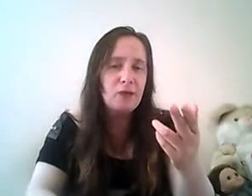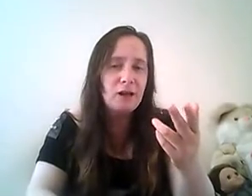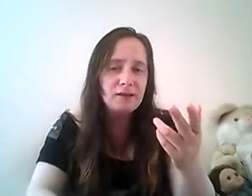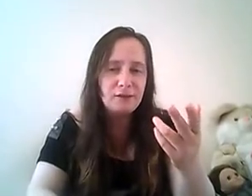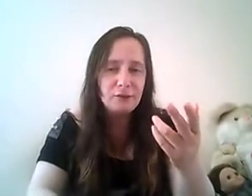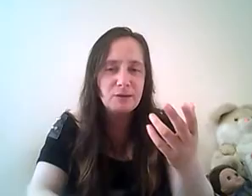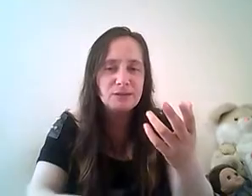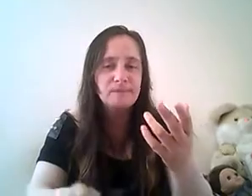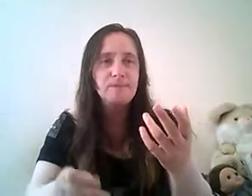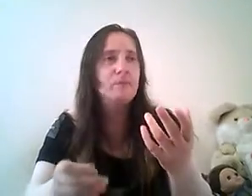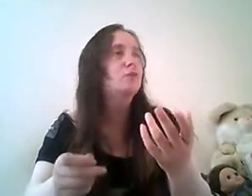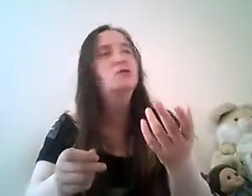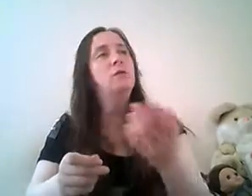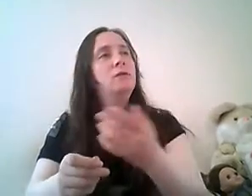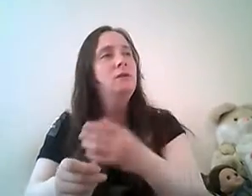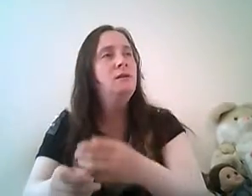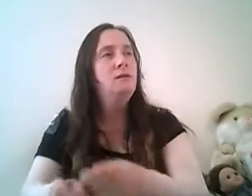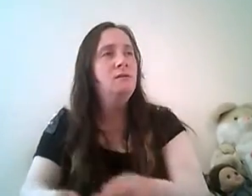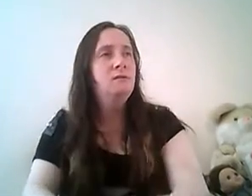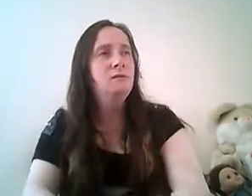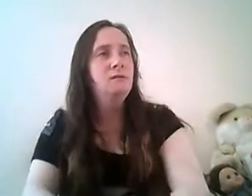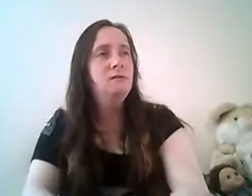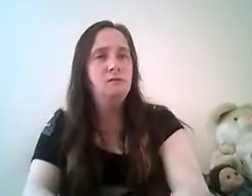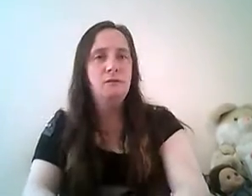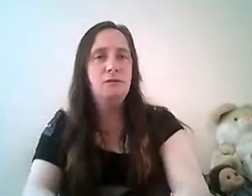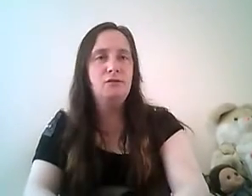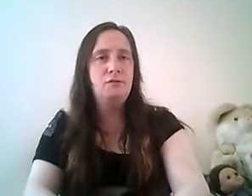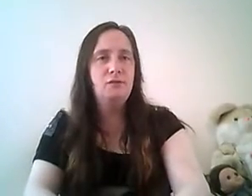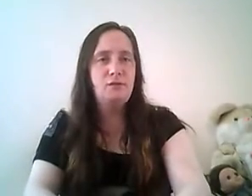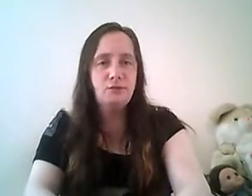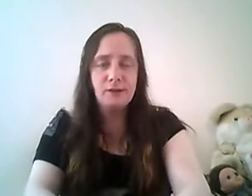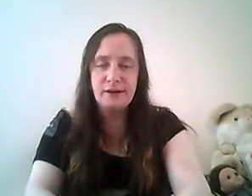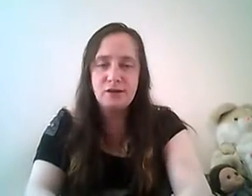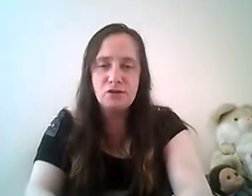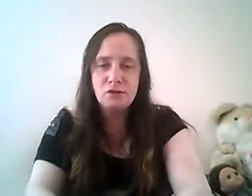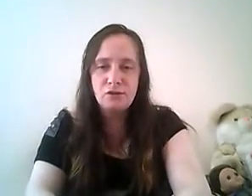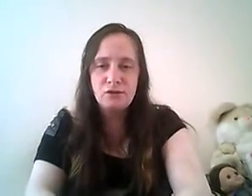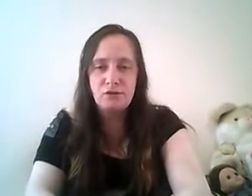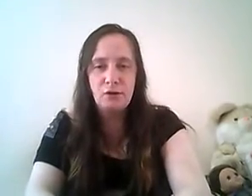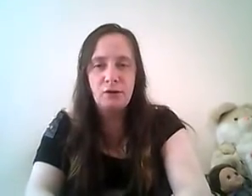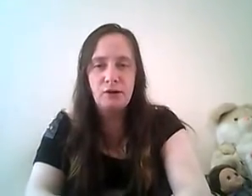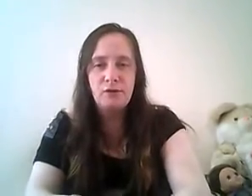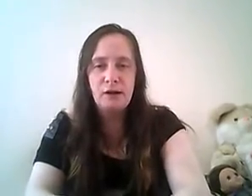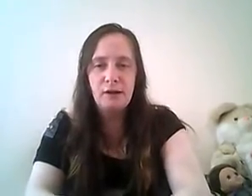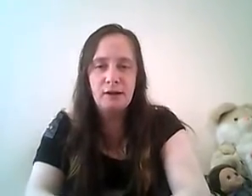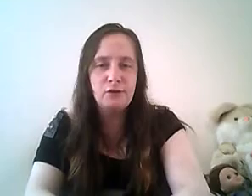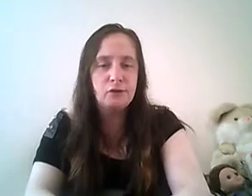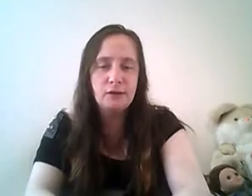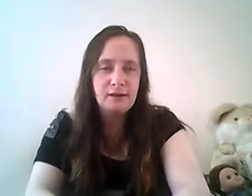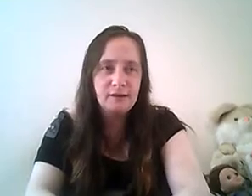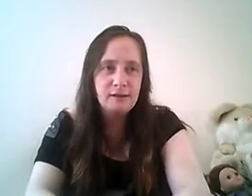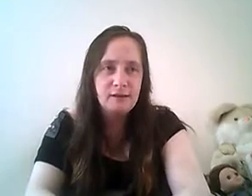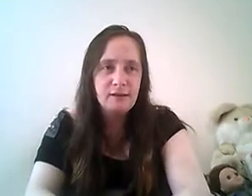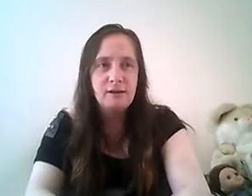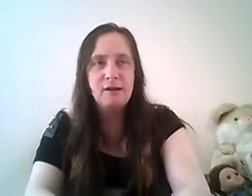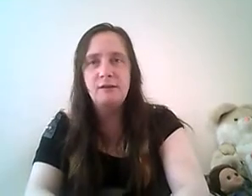alley i think it was she's done this your hair's no i think you're ugly and